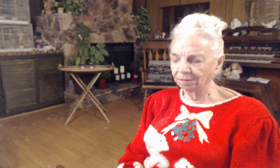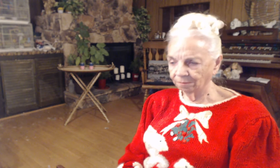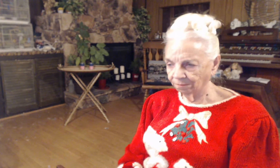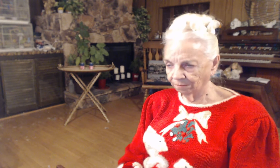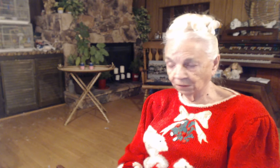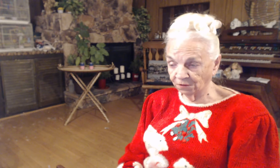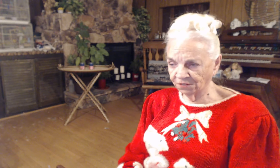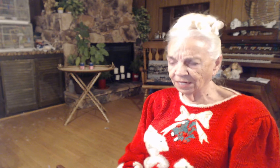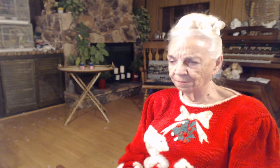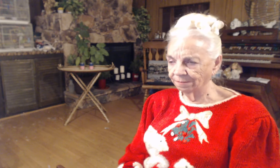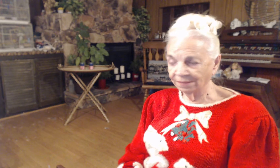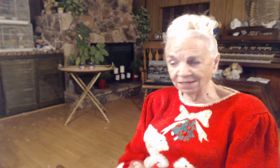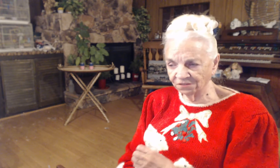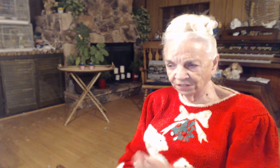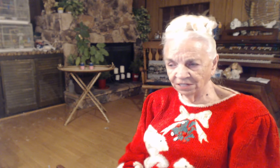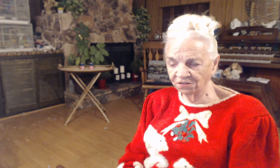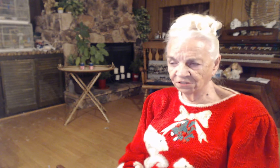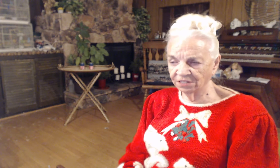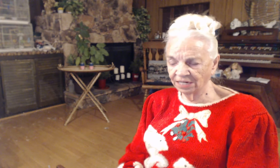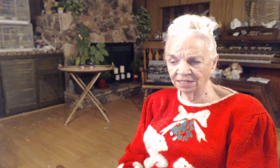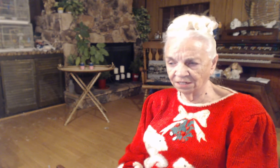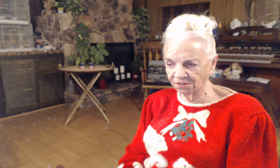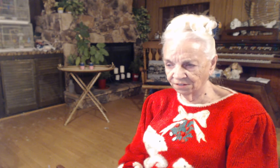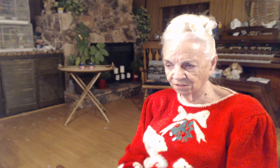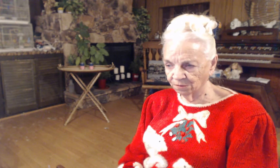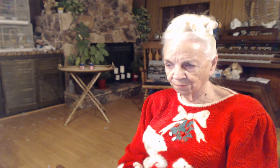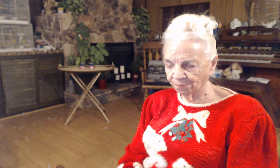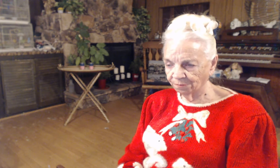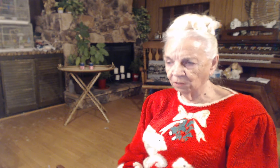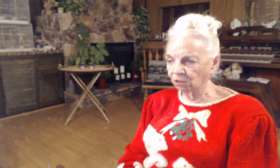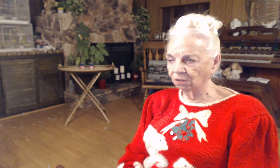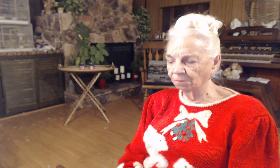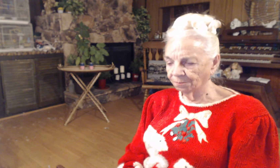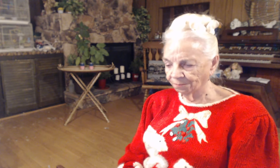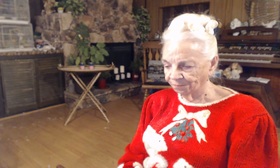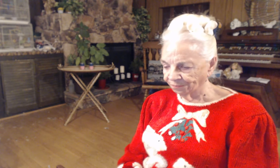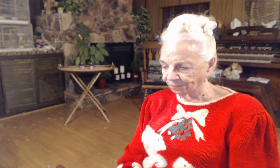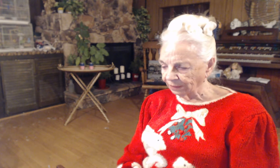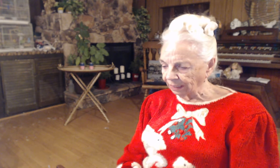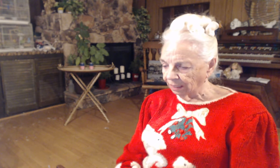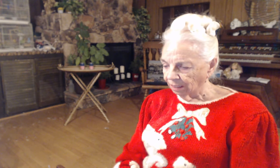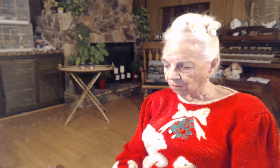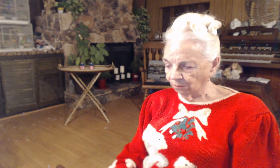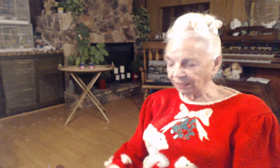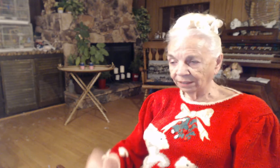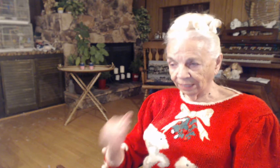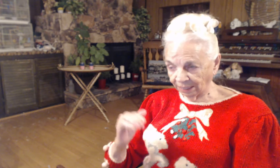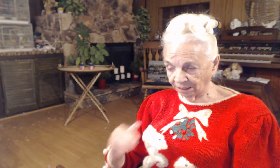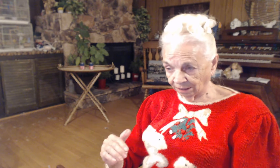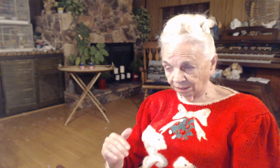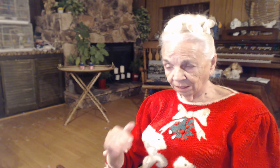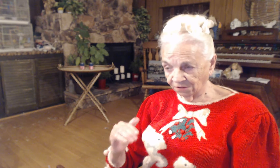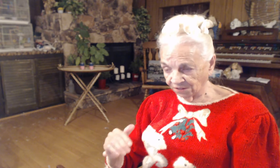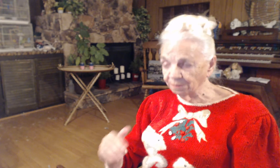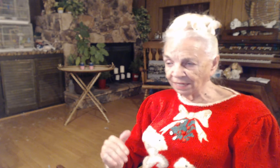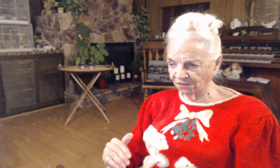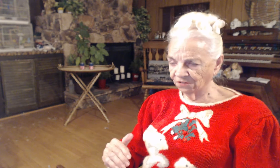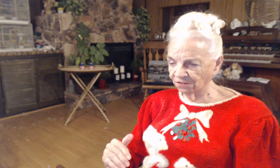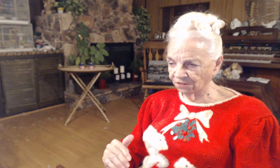They're the same. That's an instantaneous. Miracle. But. In some cases. A